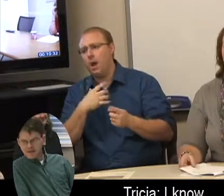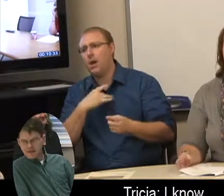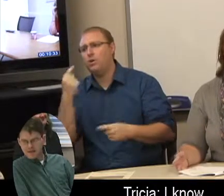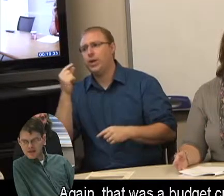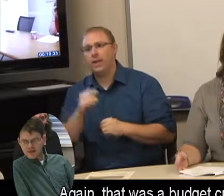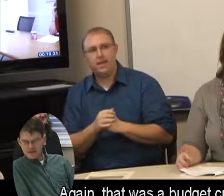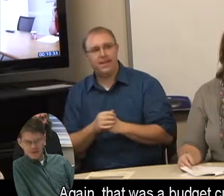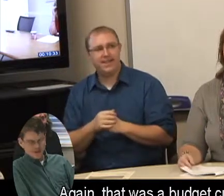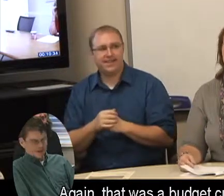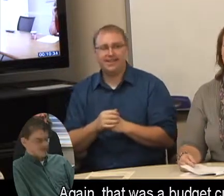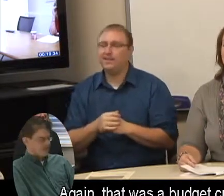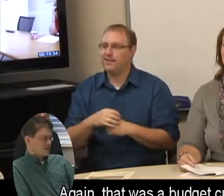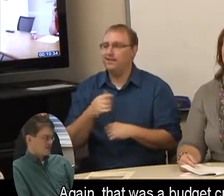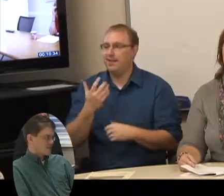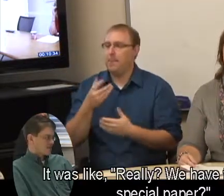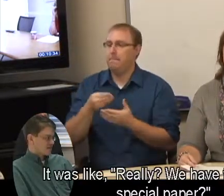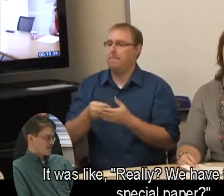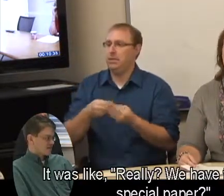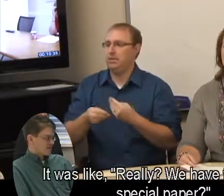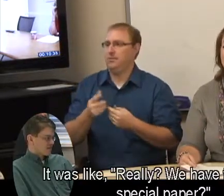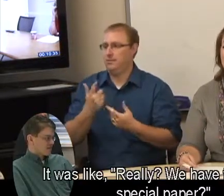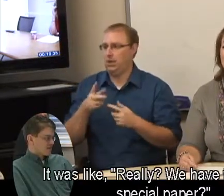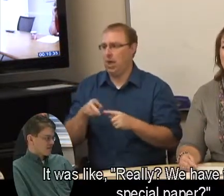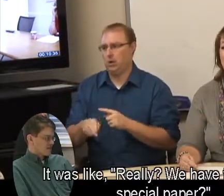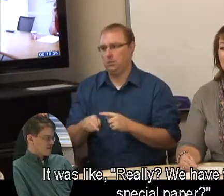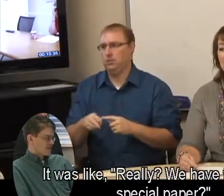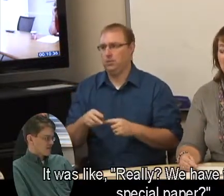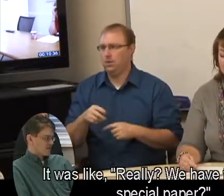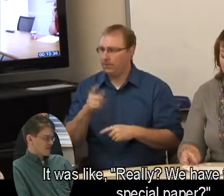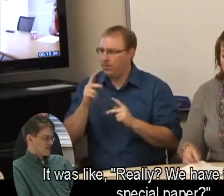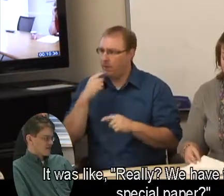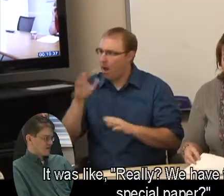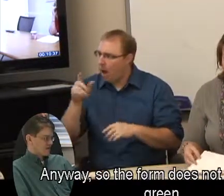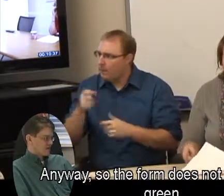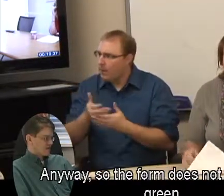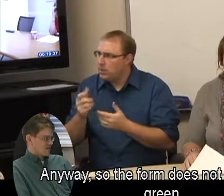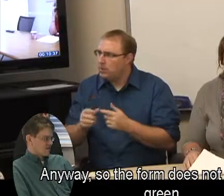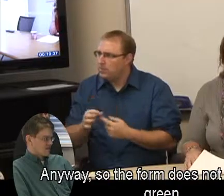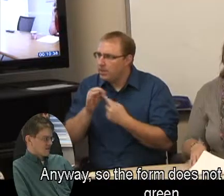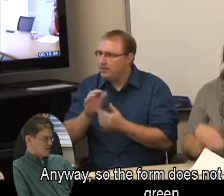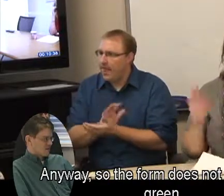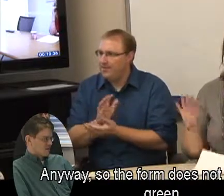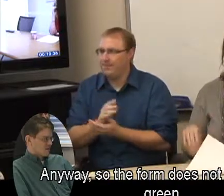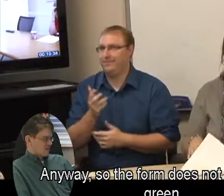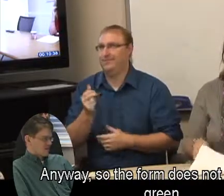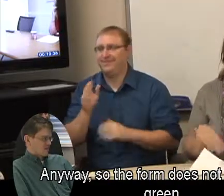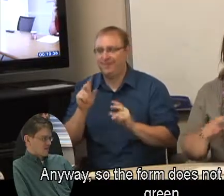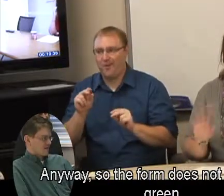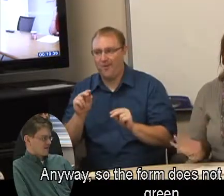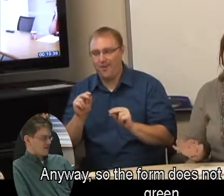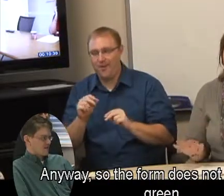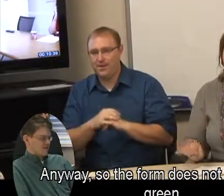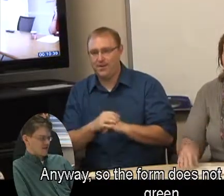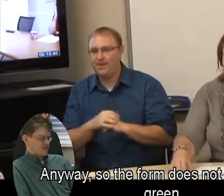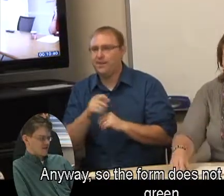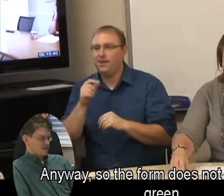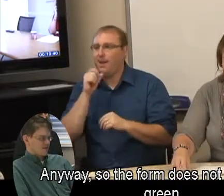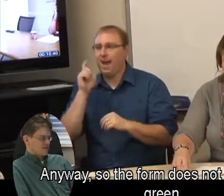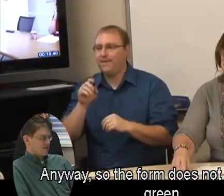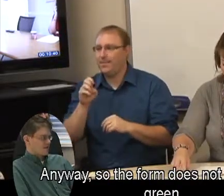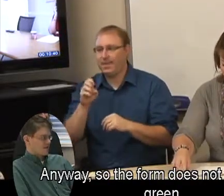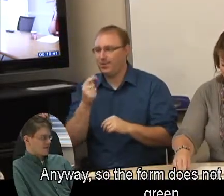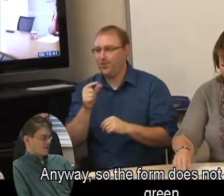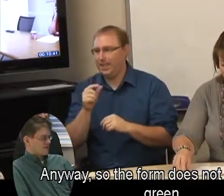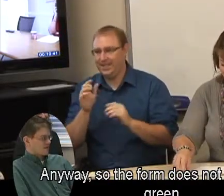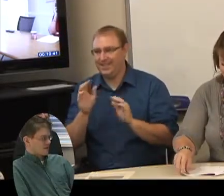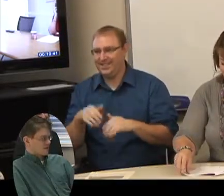I know. Again, that was a budget cut thing. was like, really, we have to buy that special paper? And anyway, so the form does not have to be green.